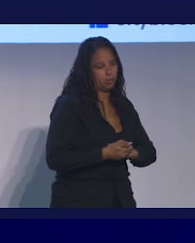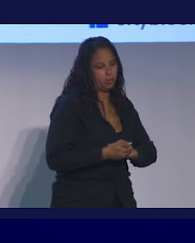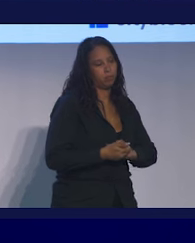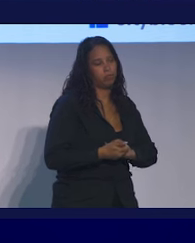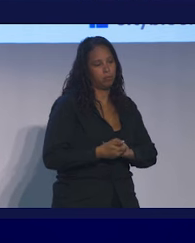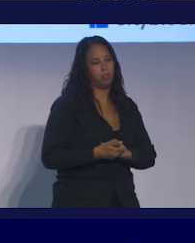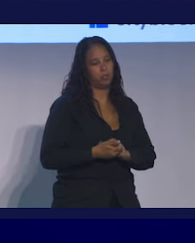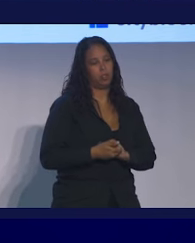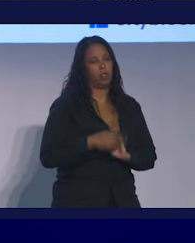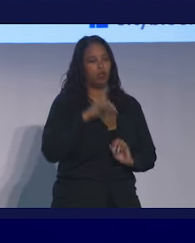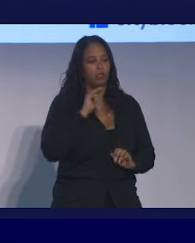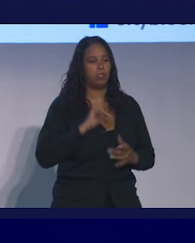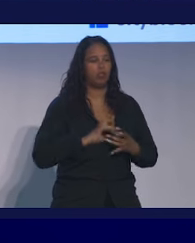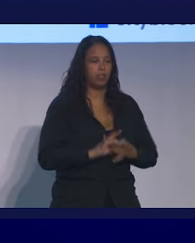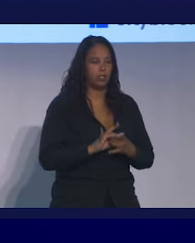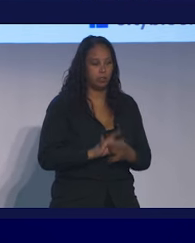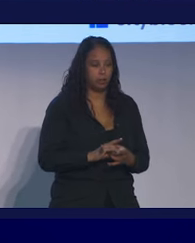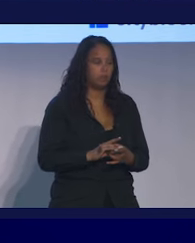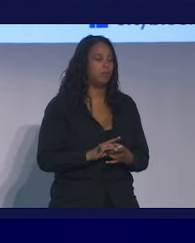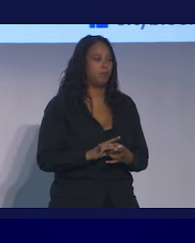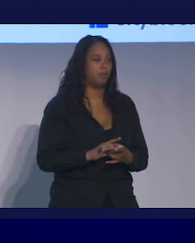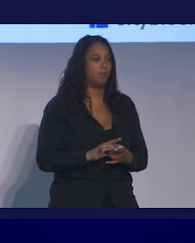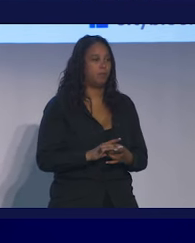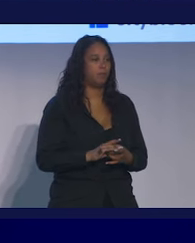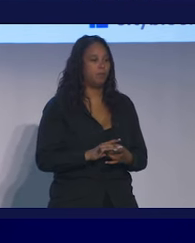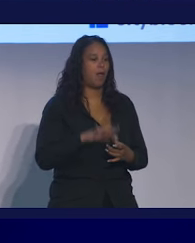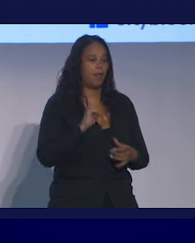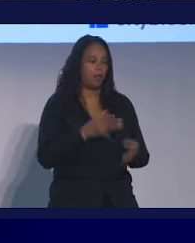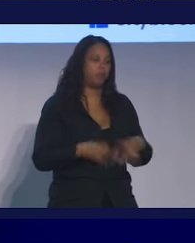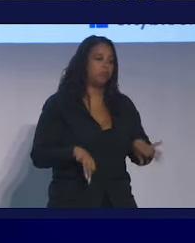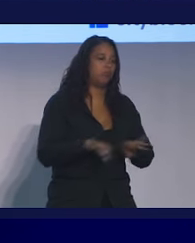here. There's a relationship here. That is so, so, so critical.